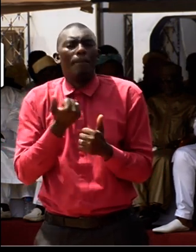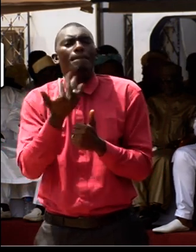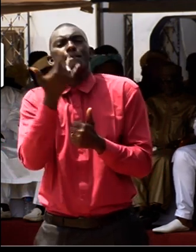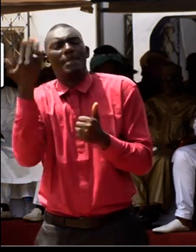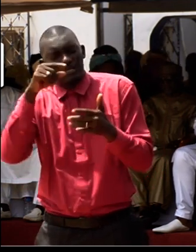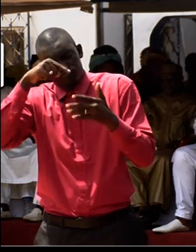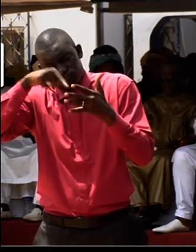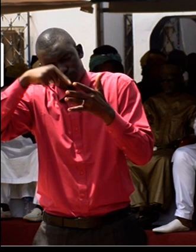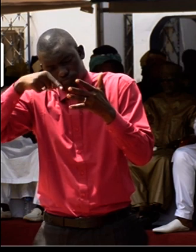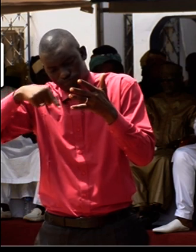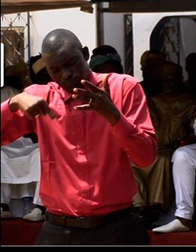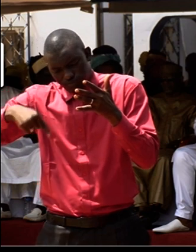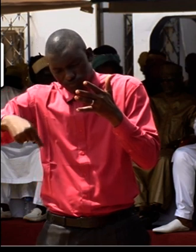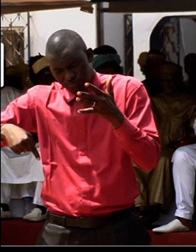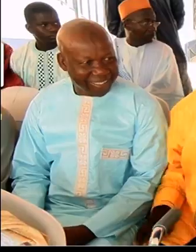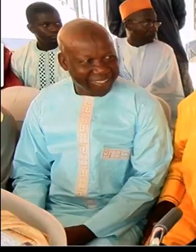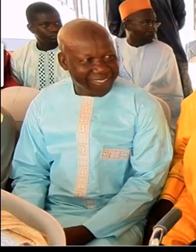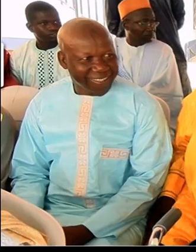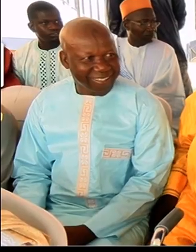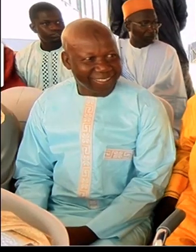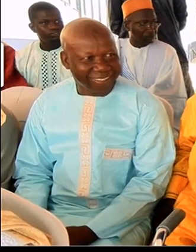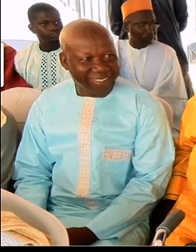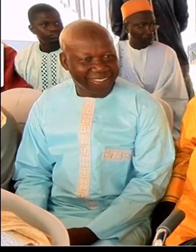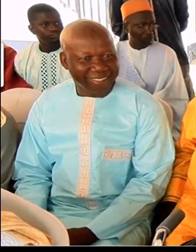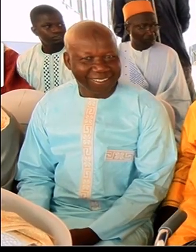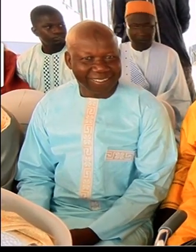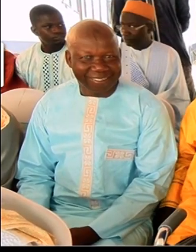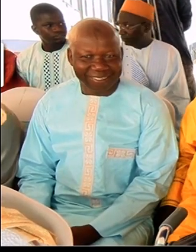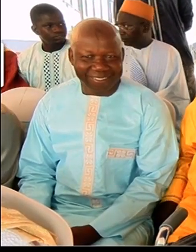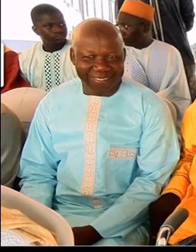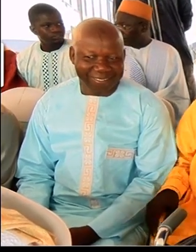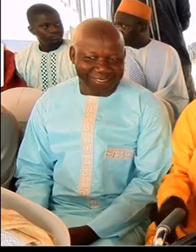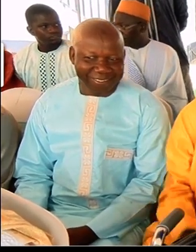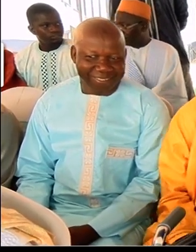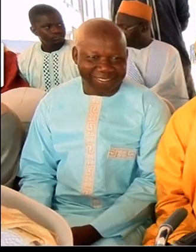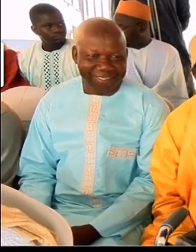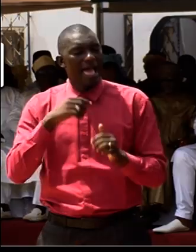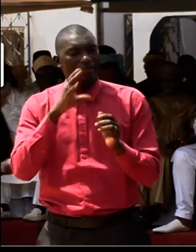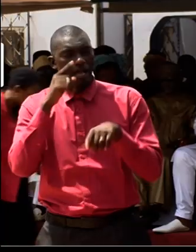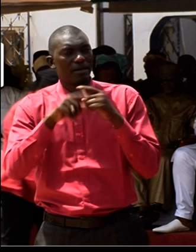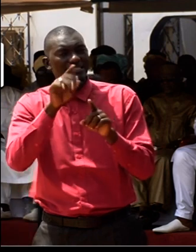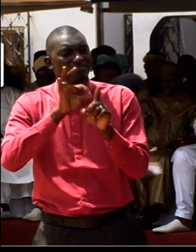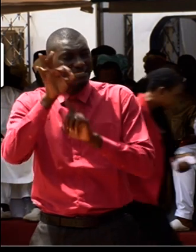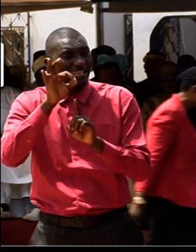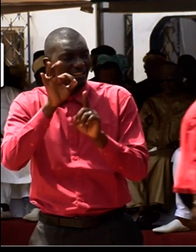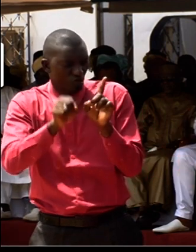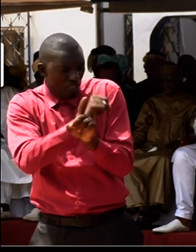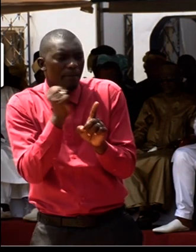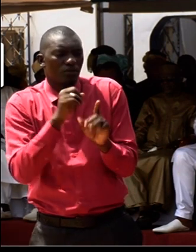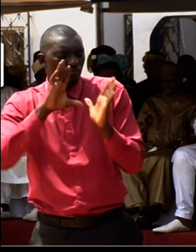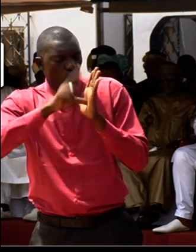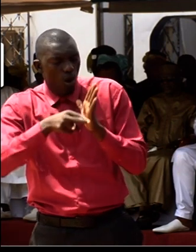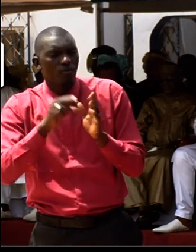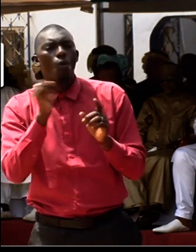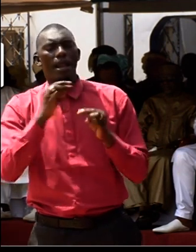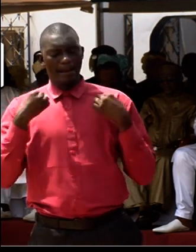that should have been done. But I mentioned this special case because of the role that was played by